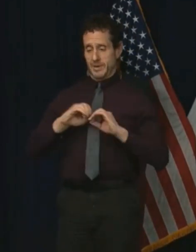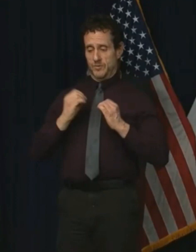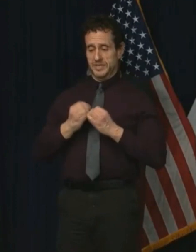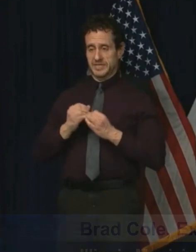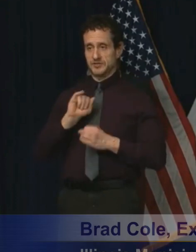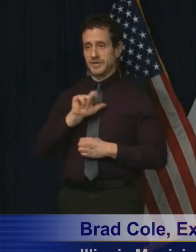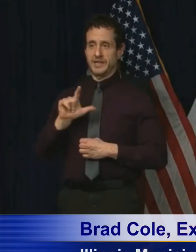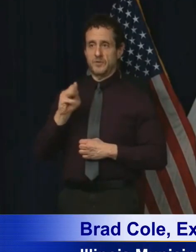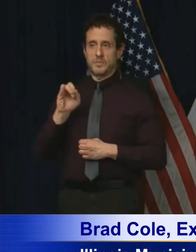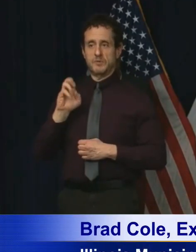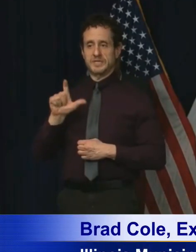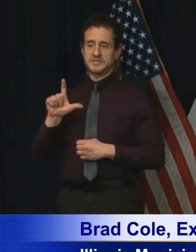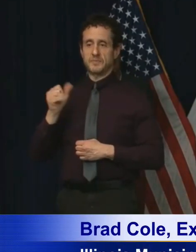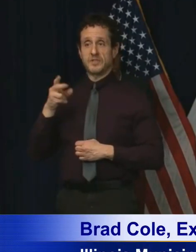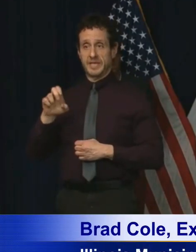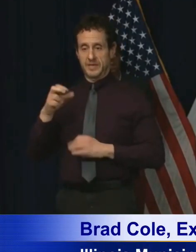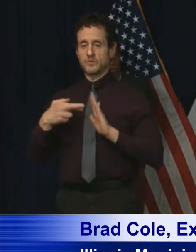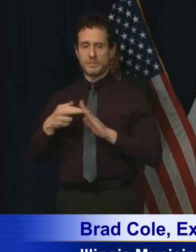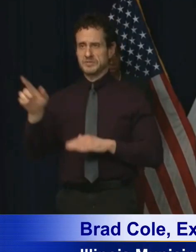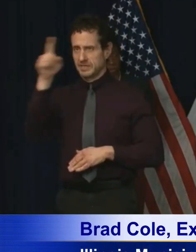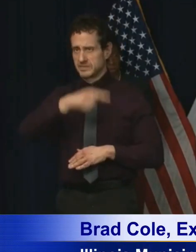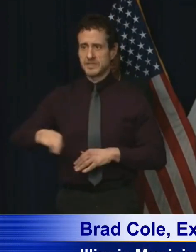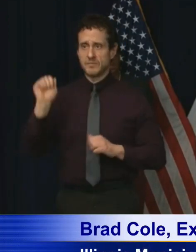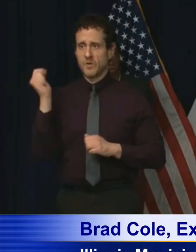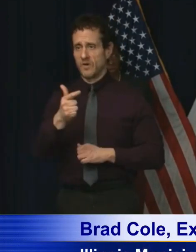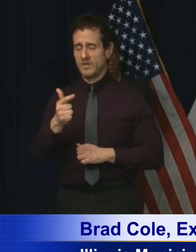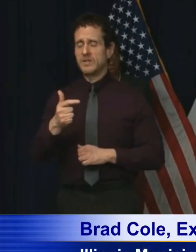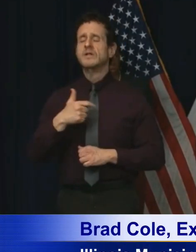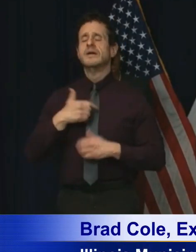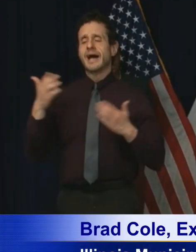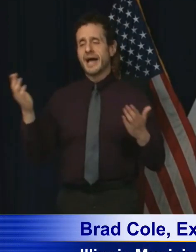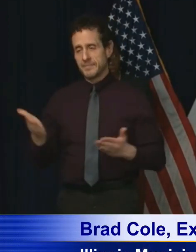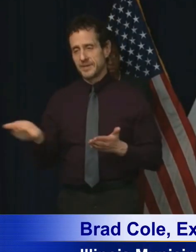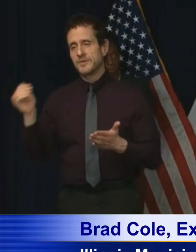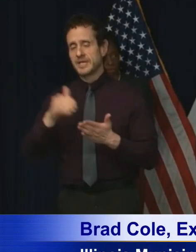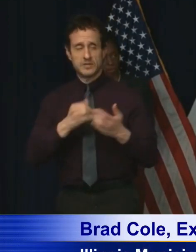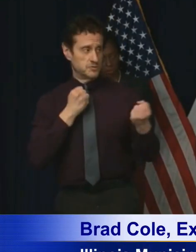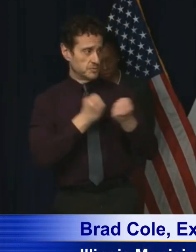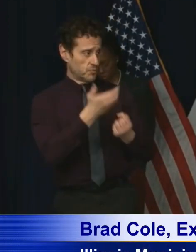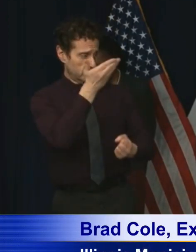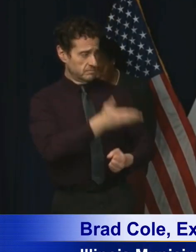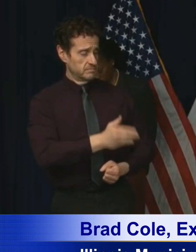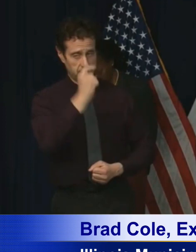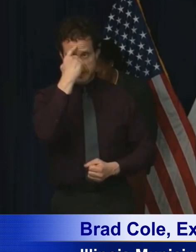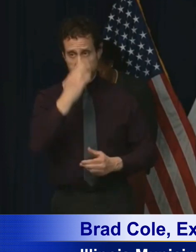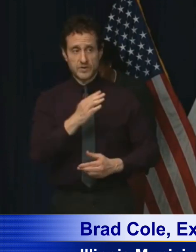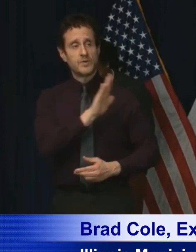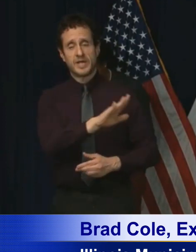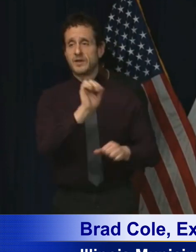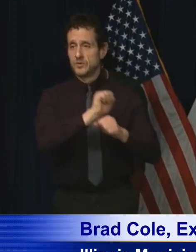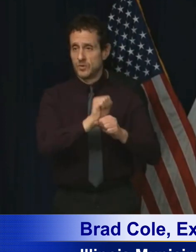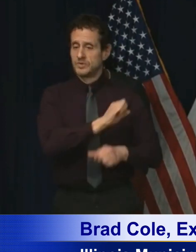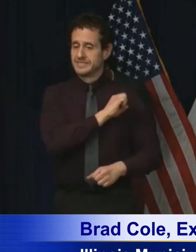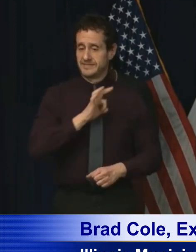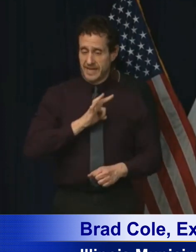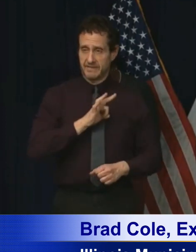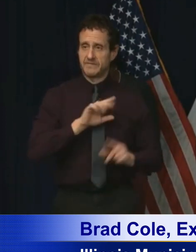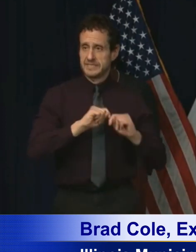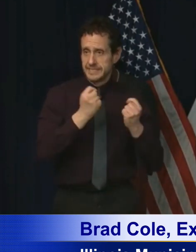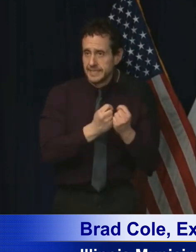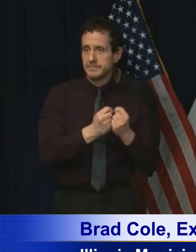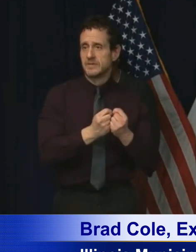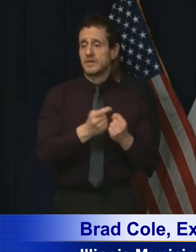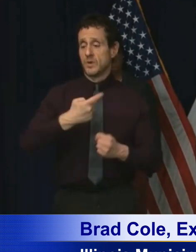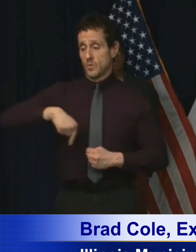Municipal League, I'm here today to again stand with you, Governor, in full partnership with your team as we, the